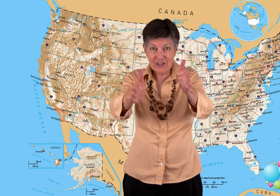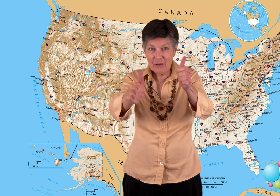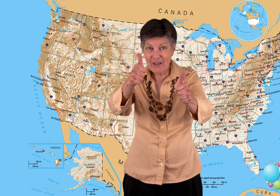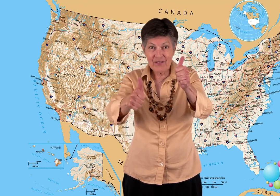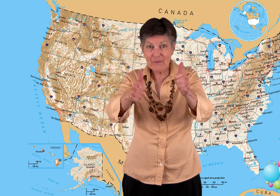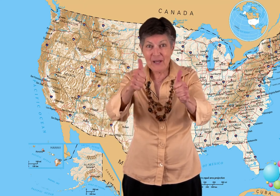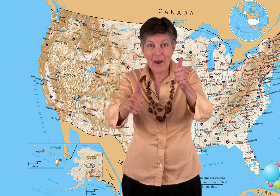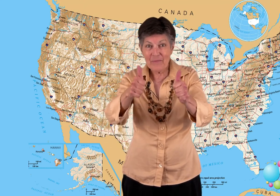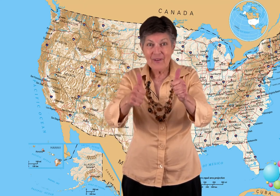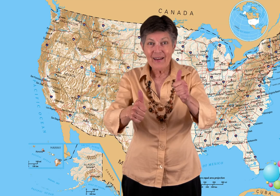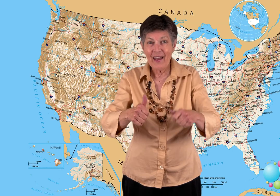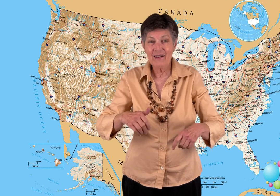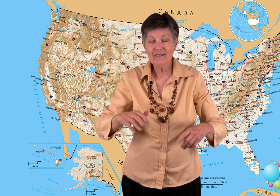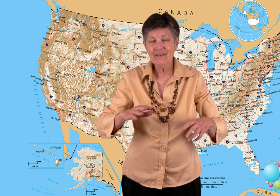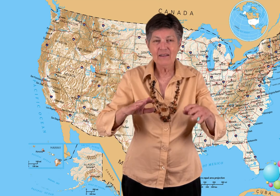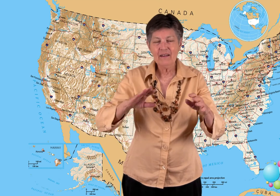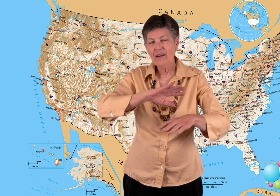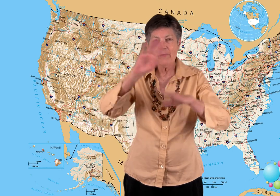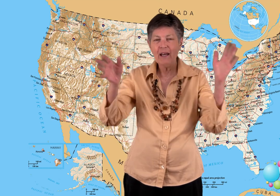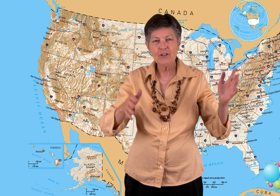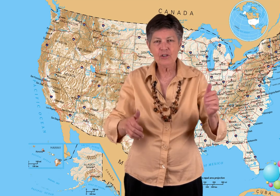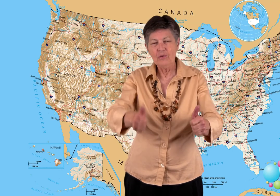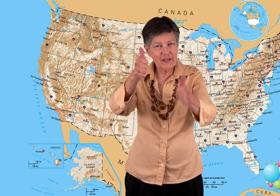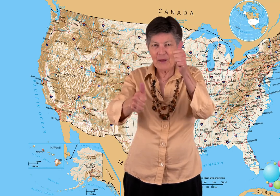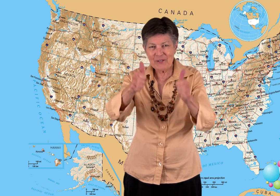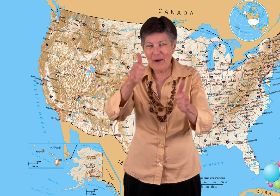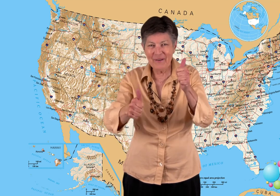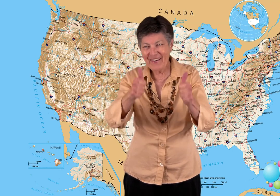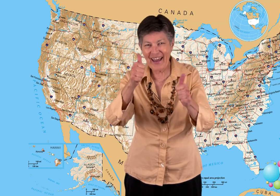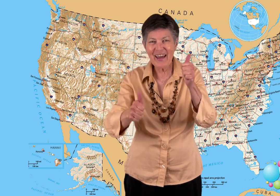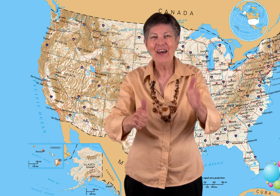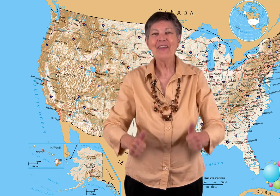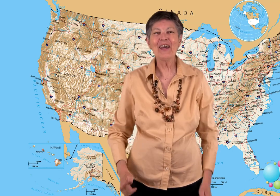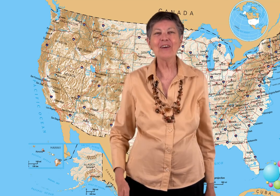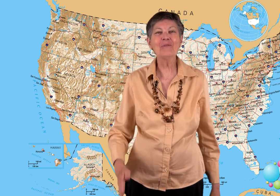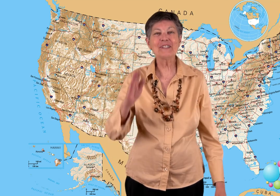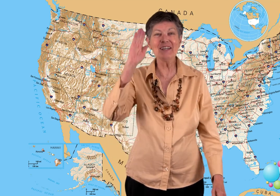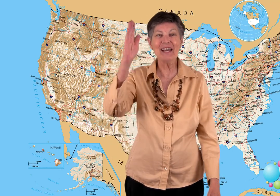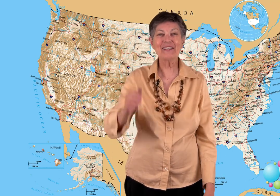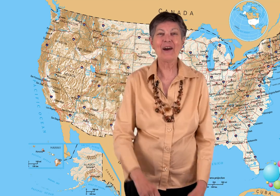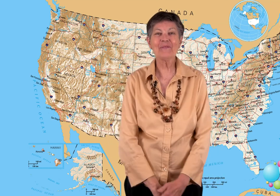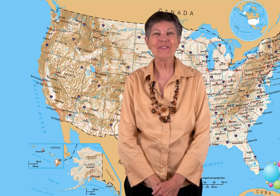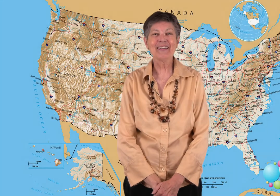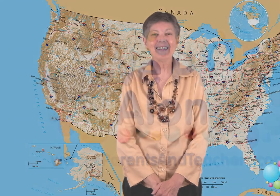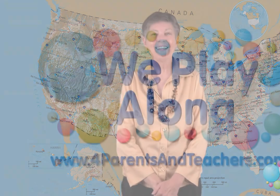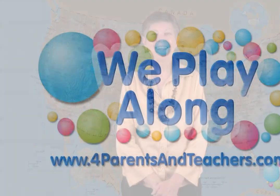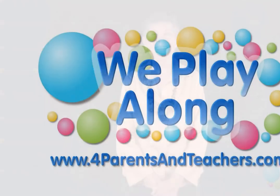give me a big thumbs up. And everybody else, too. Big thumbs up, okay? Thank you, and we'll see you next time. Play, play,